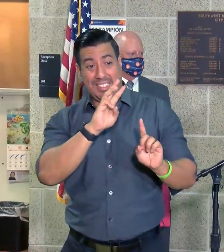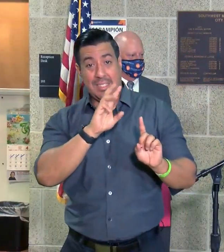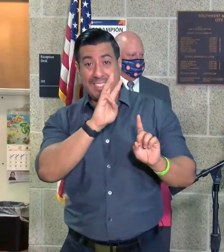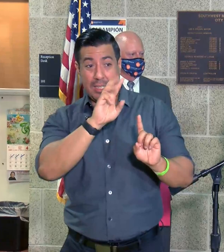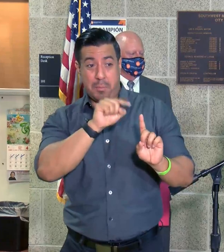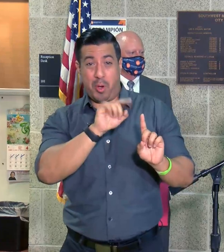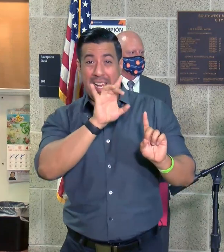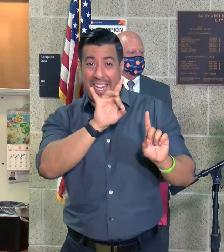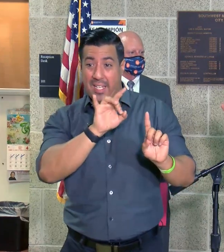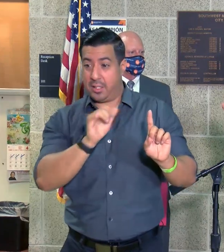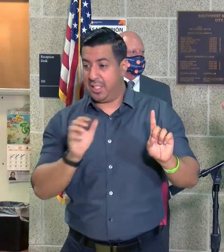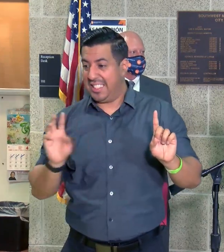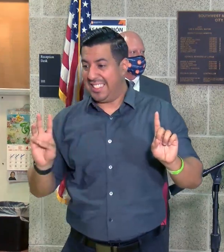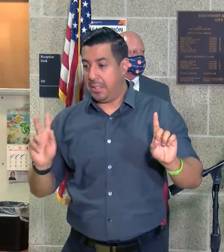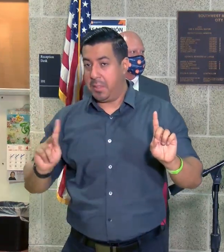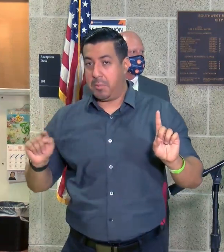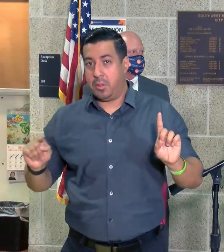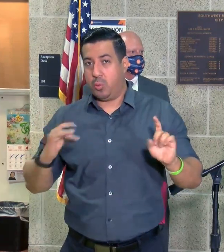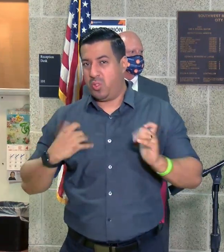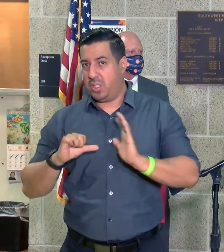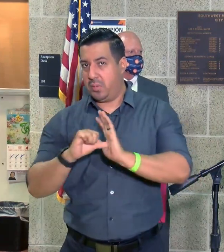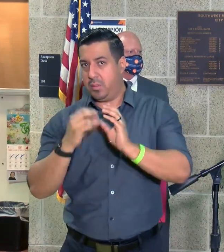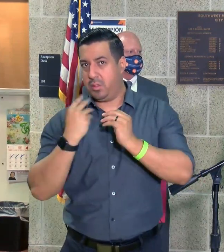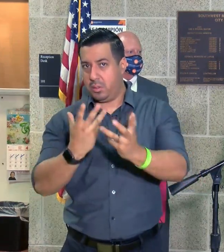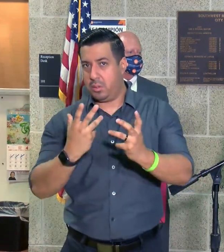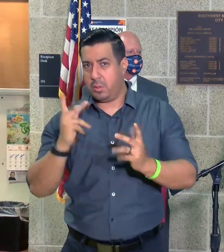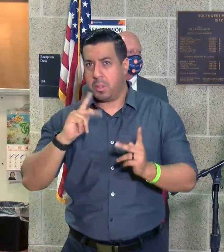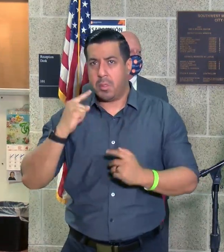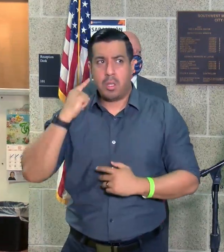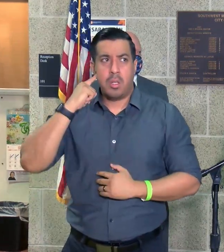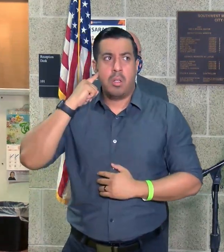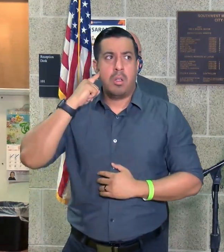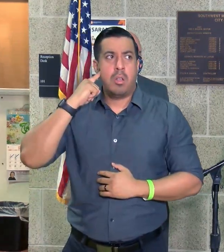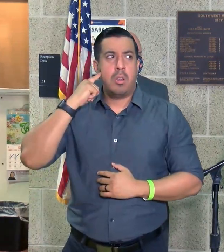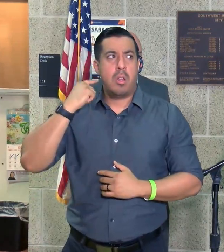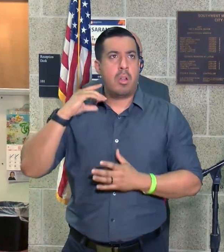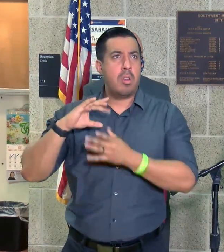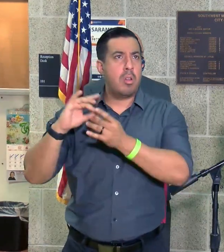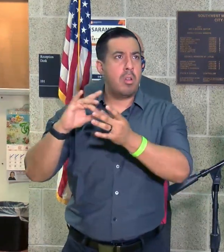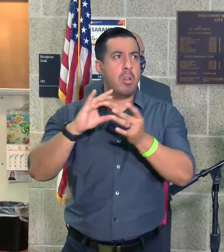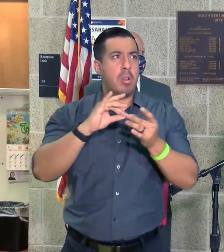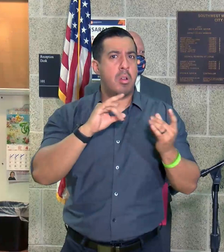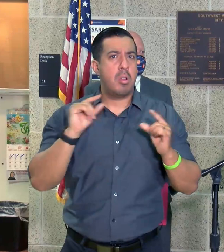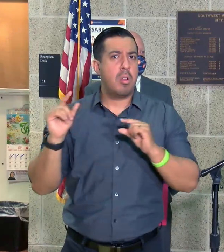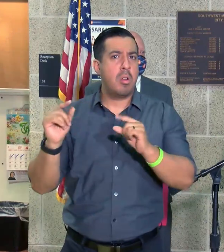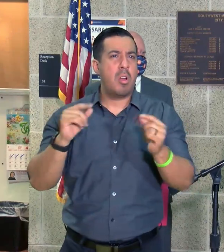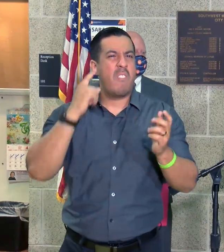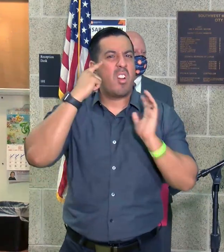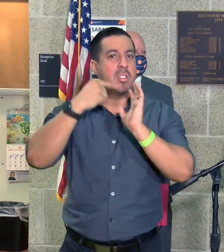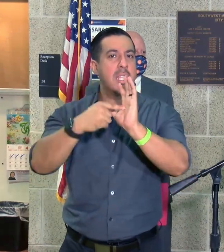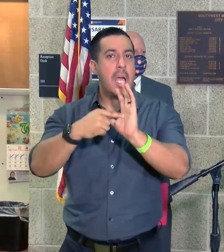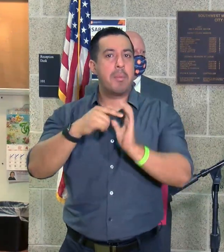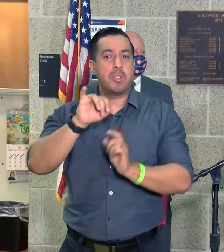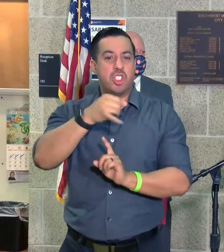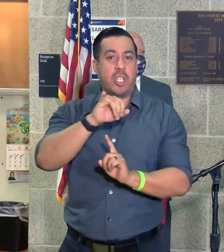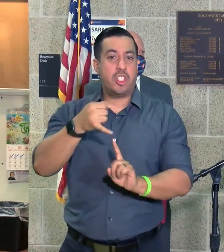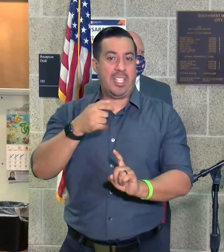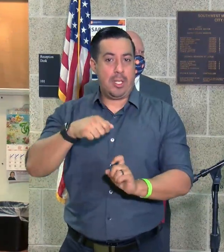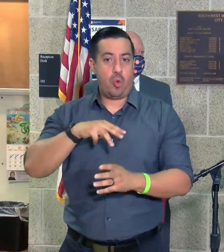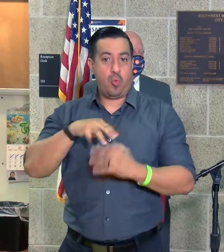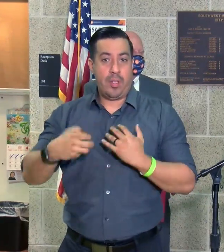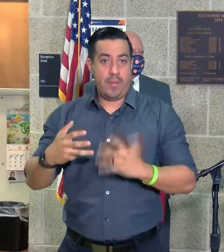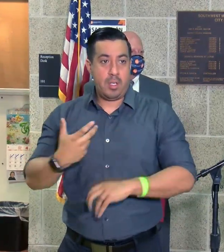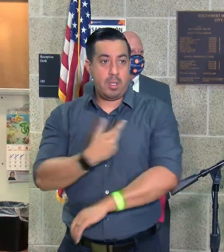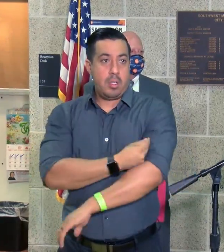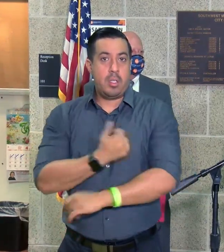I want to emphasize that because I know when people are hearing things and people just took, for example, J&J over the weekend,